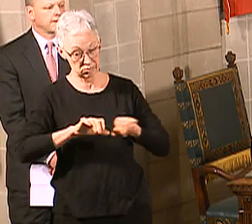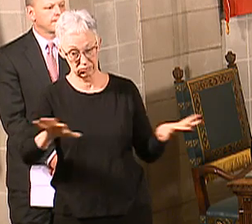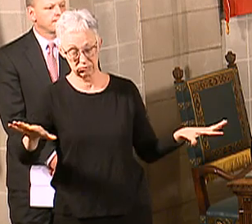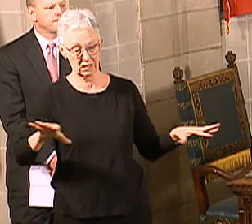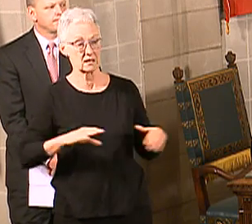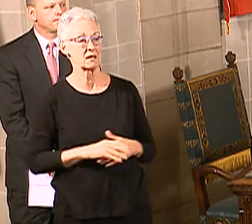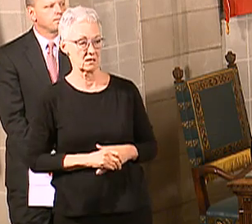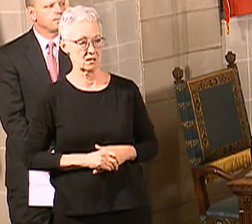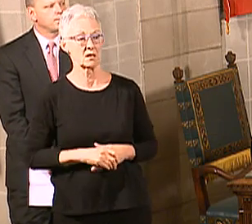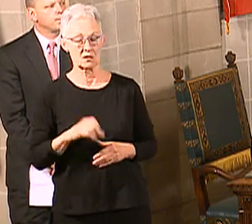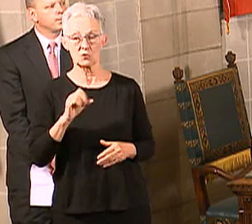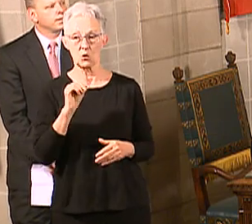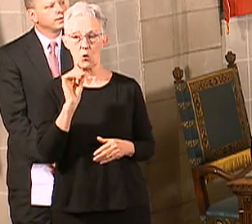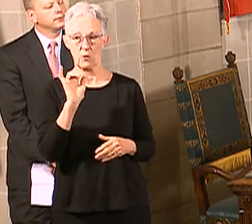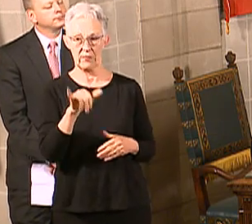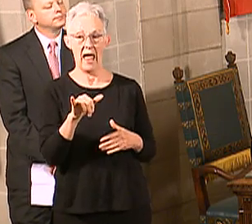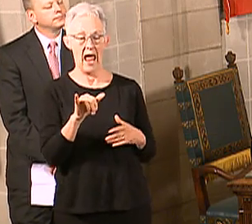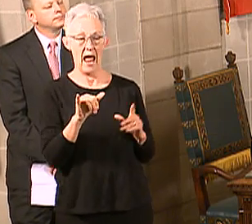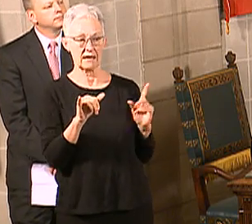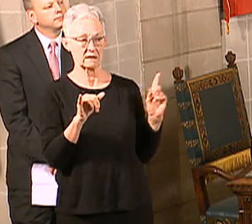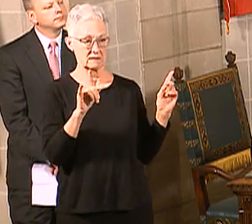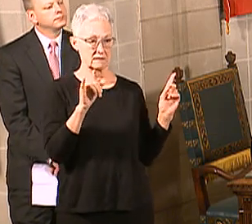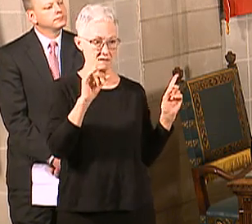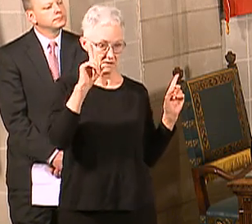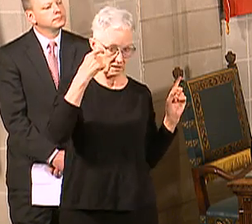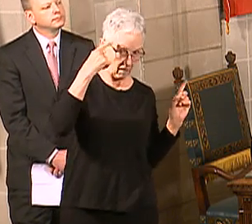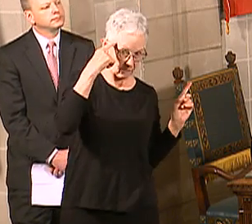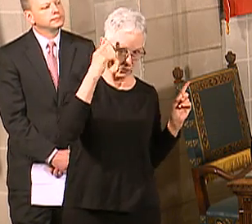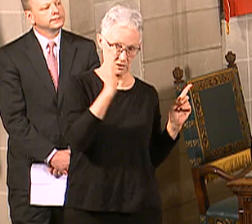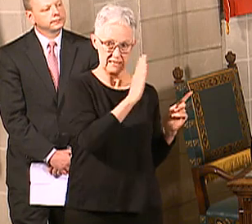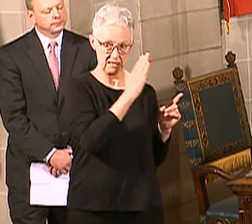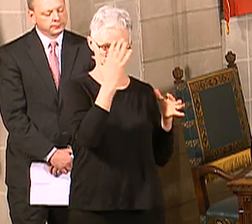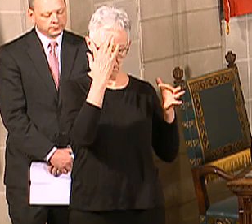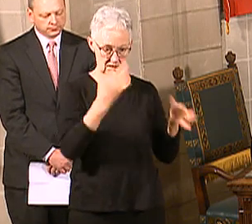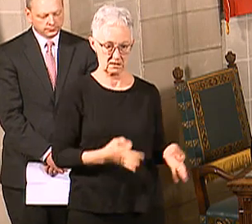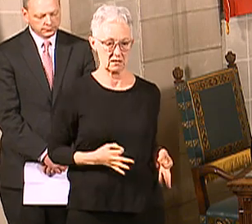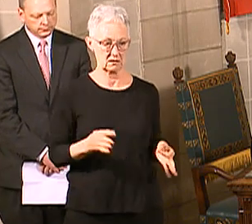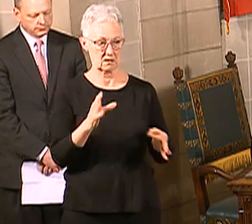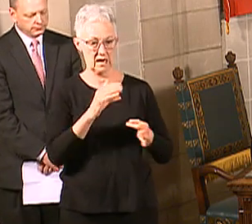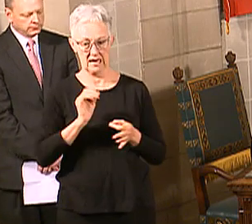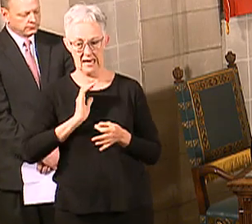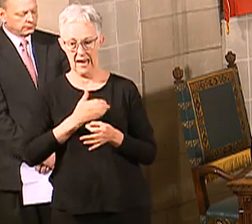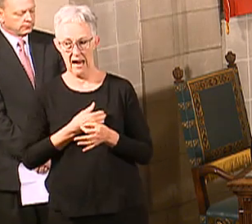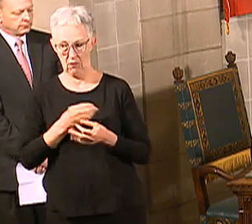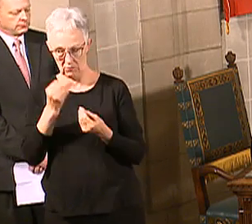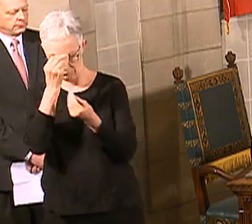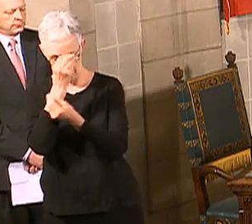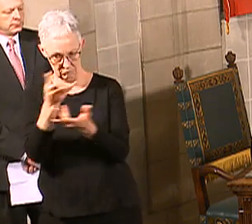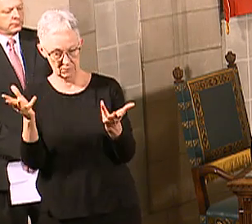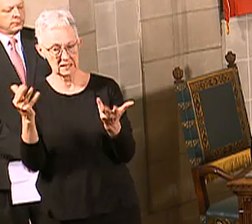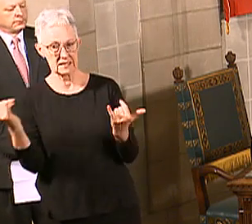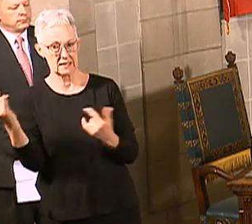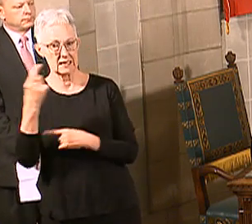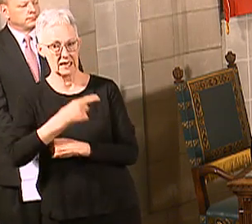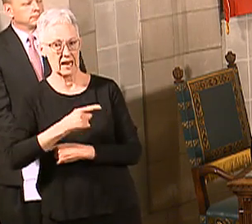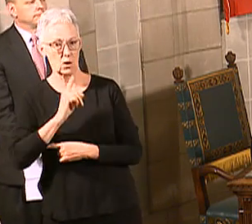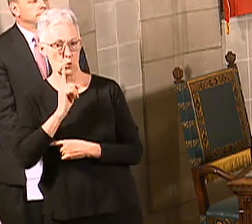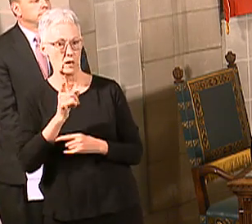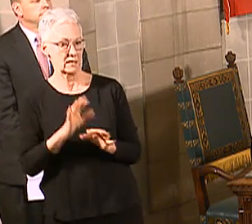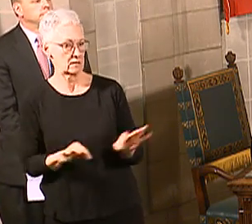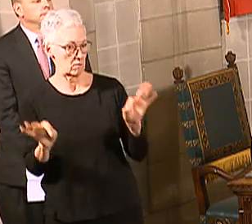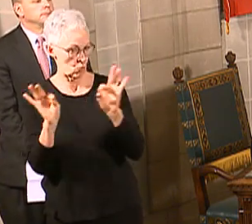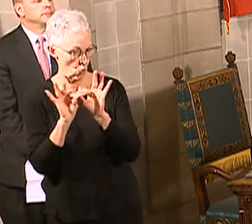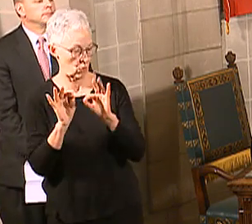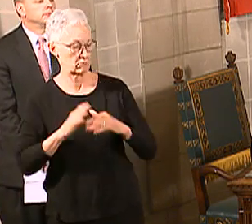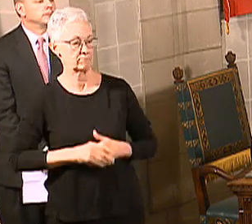a workforce perspective and the guidance that the governor's referring to from the proper health precautions is much appreciated. You know this